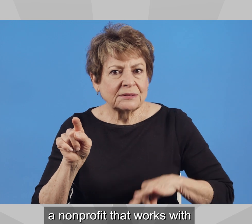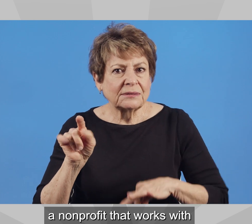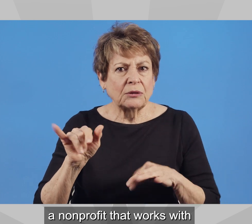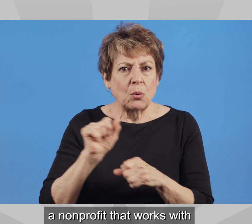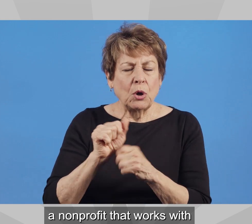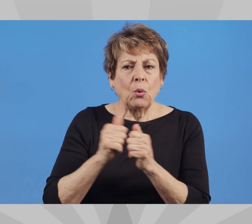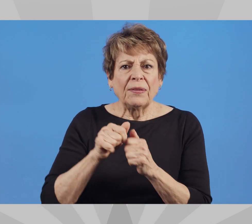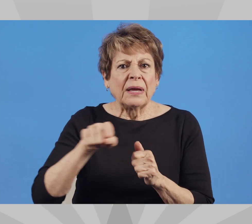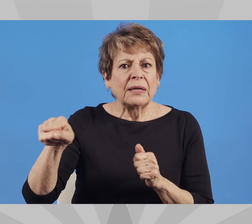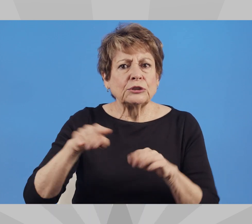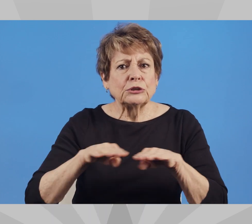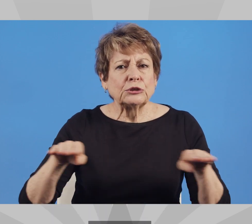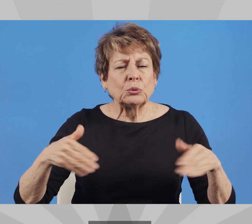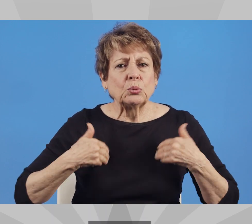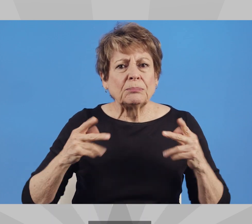and families.